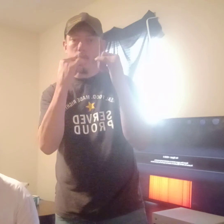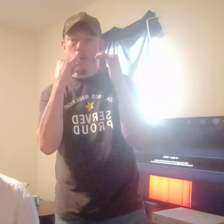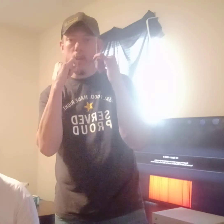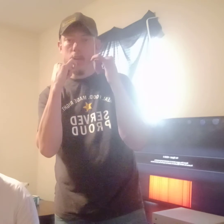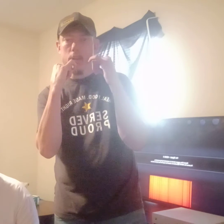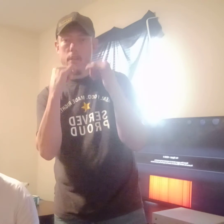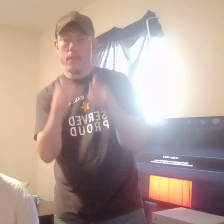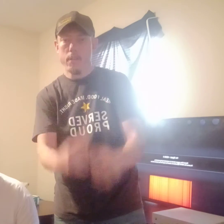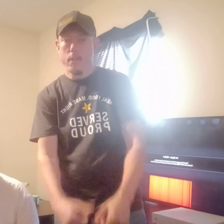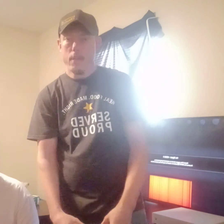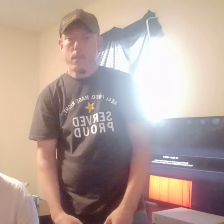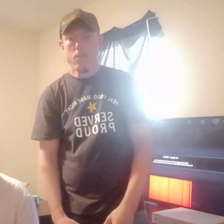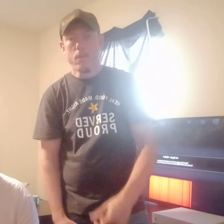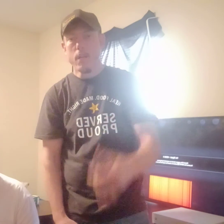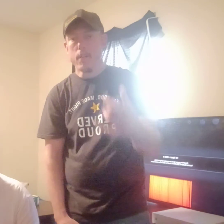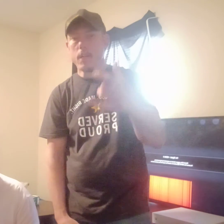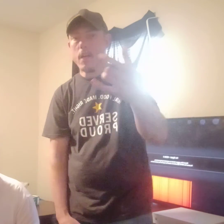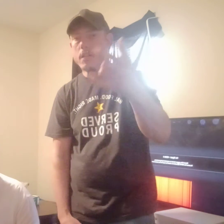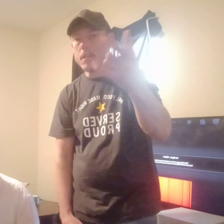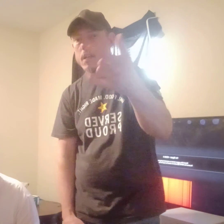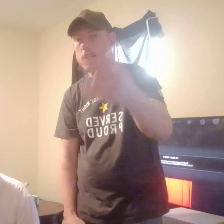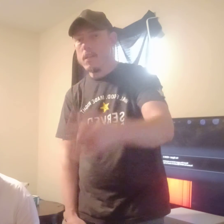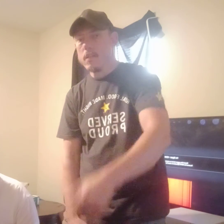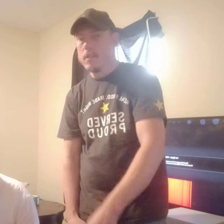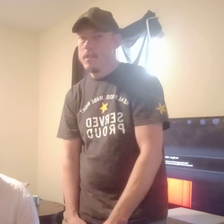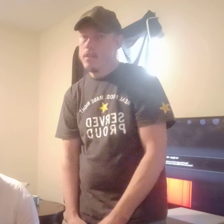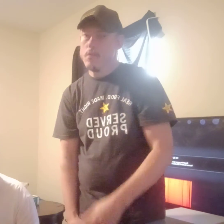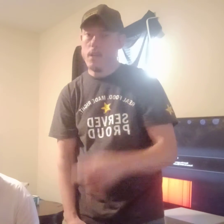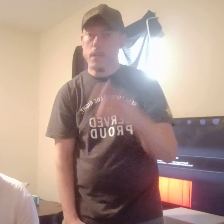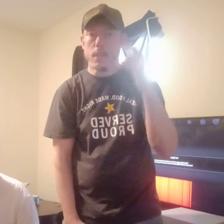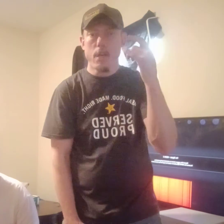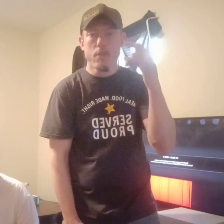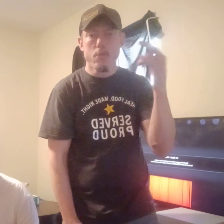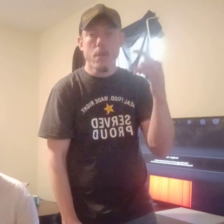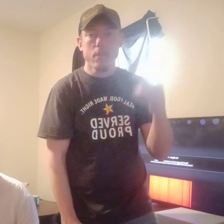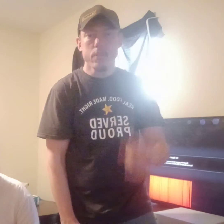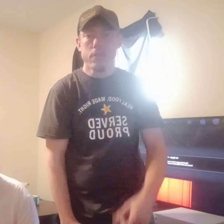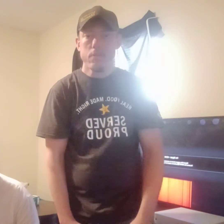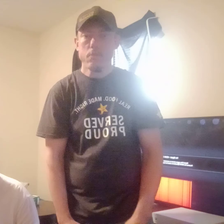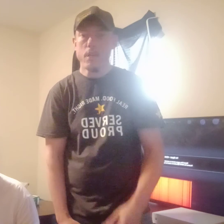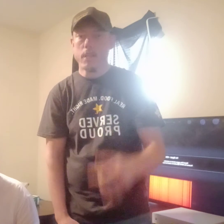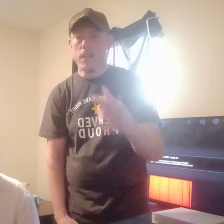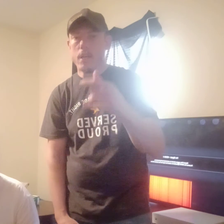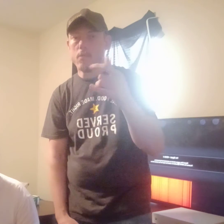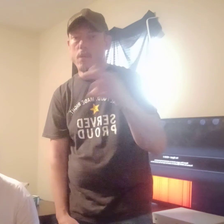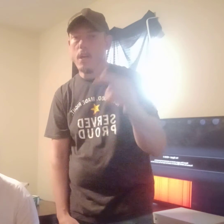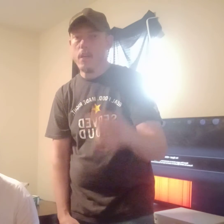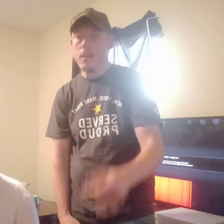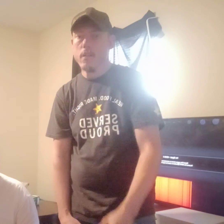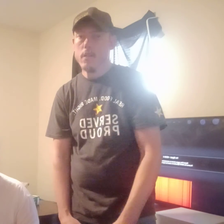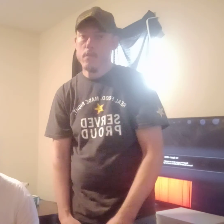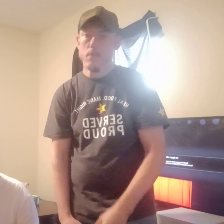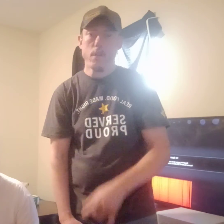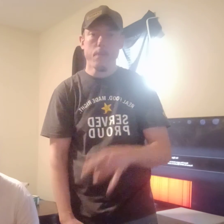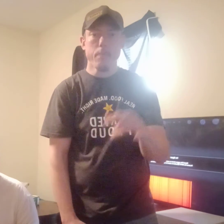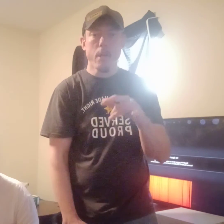my little When get a when I get a rap, when I get a rap, when I